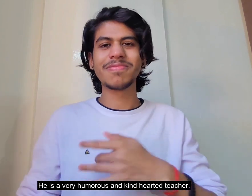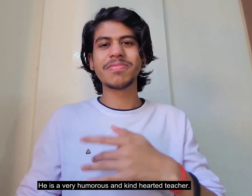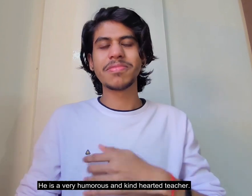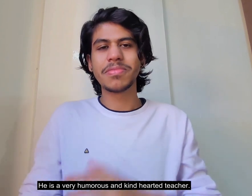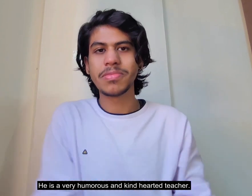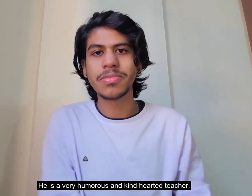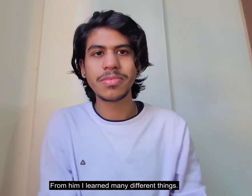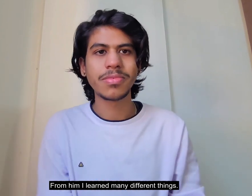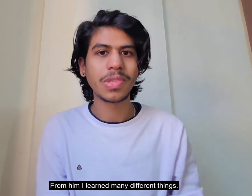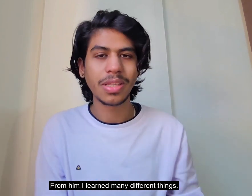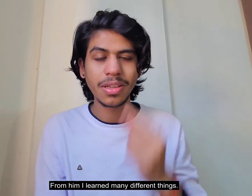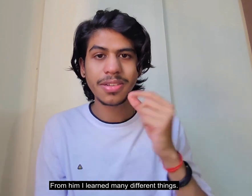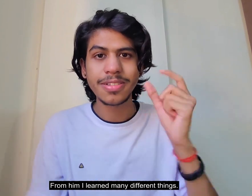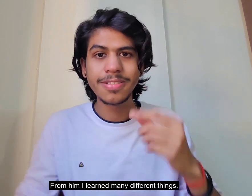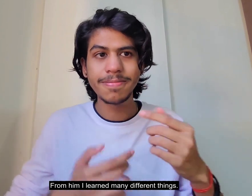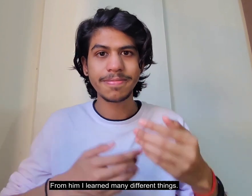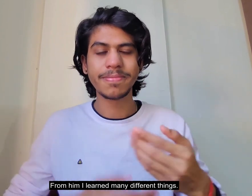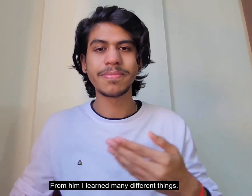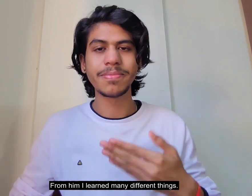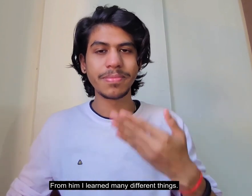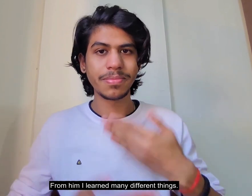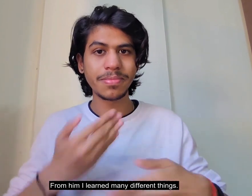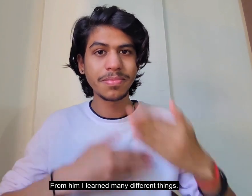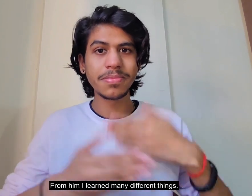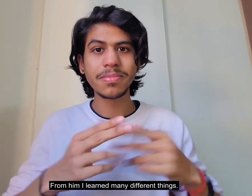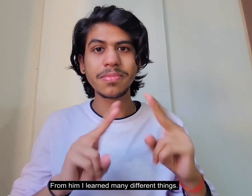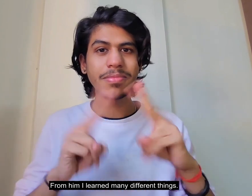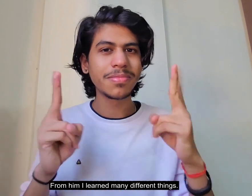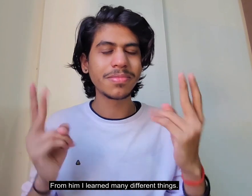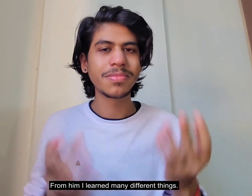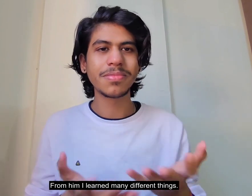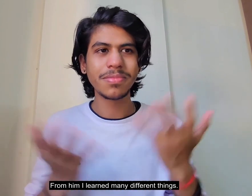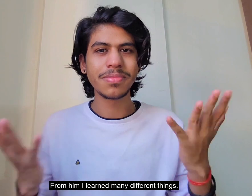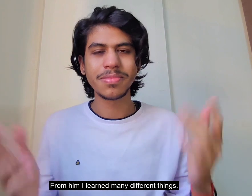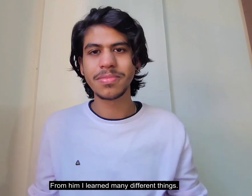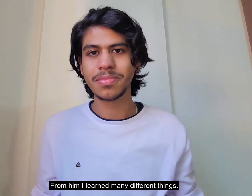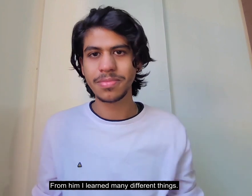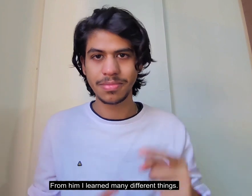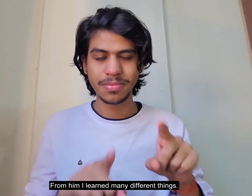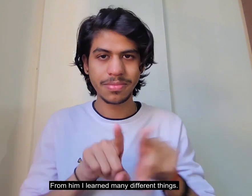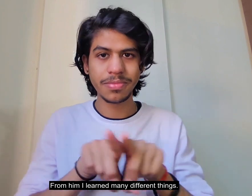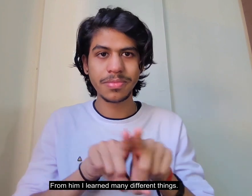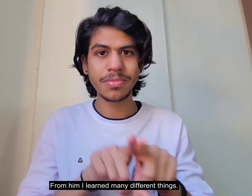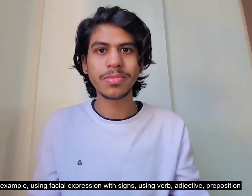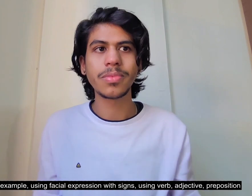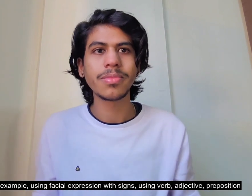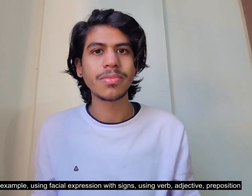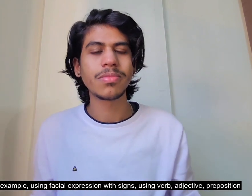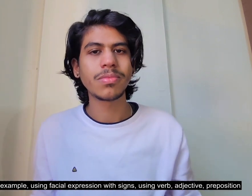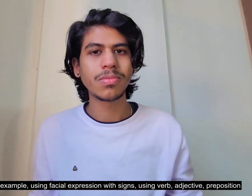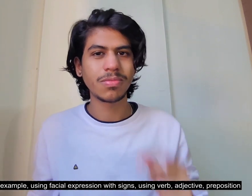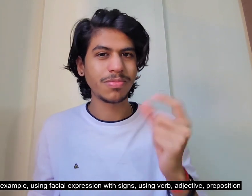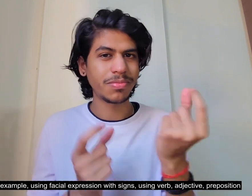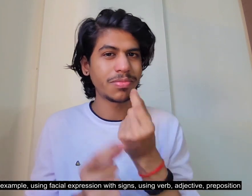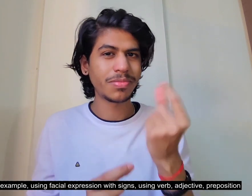From him, I learned many different things. For example, using